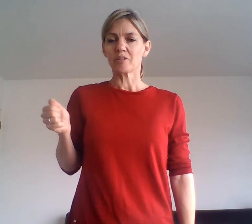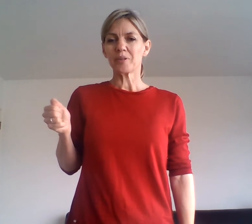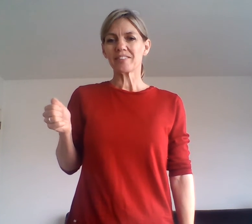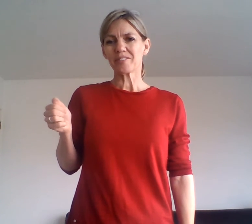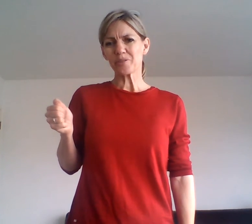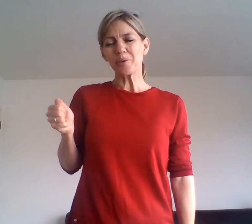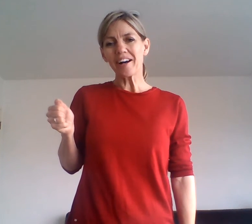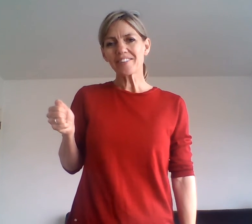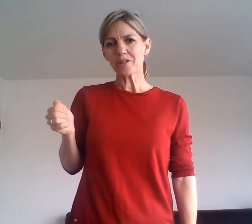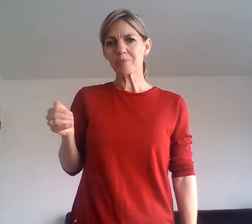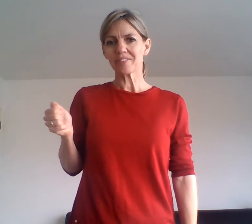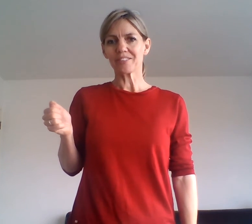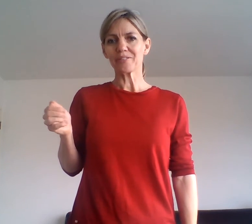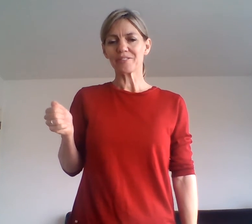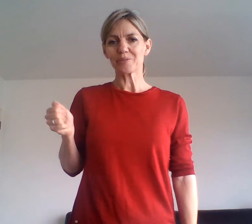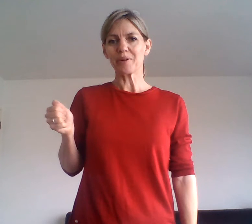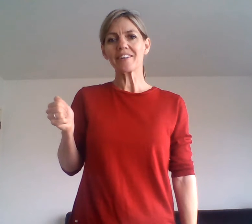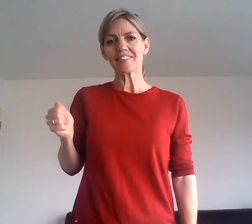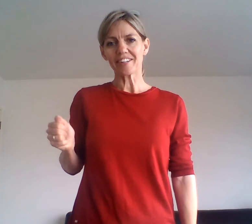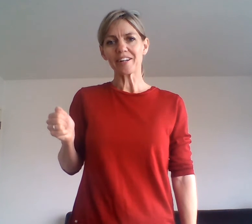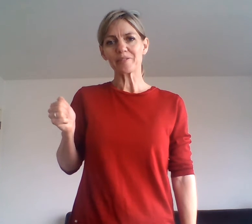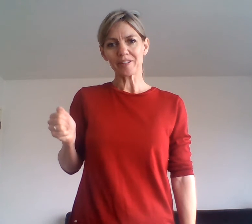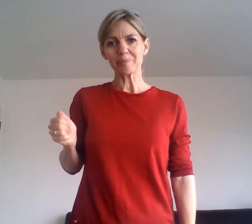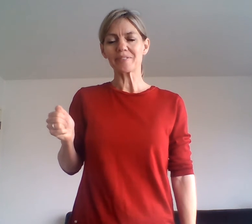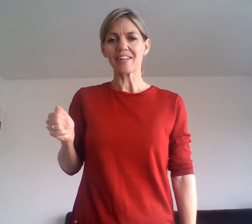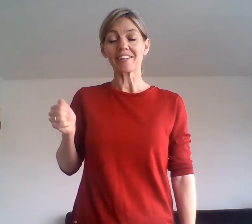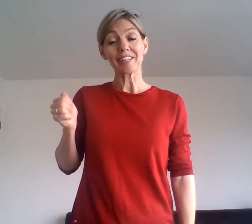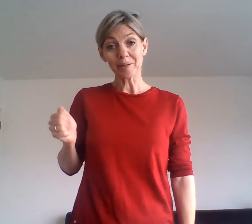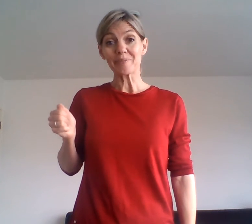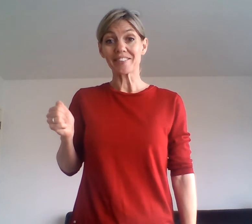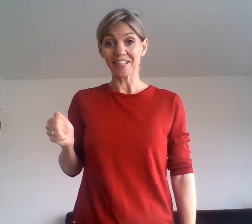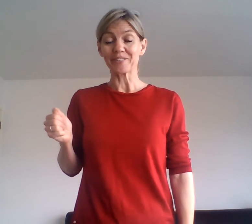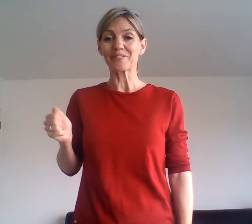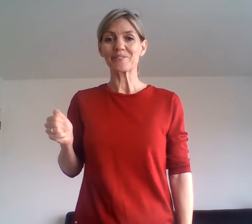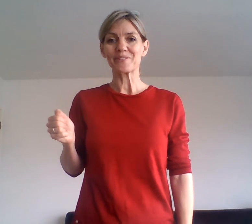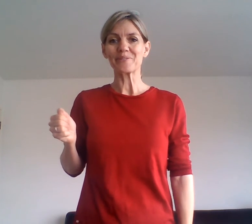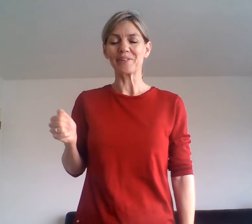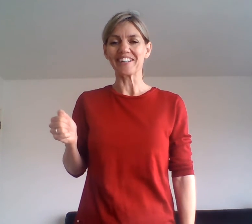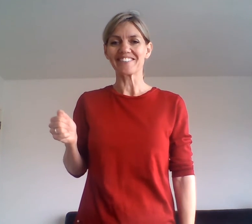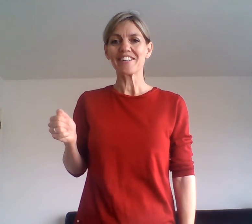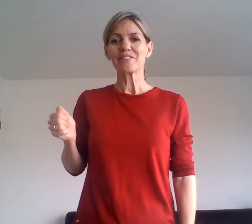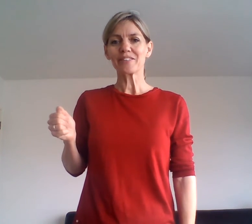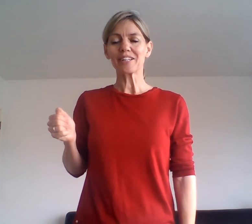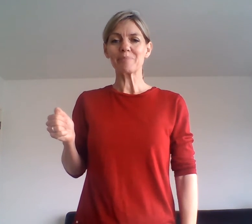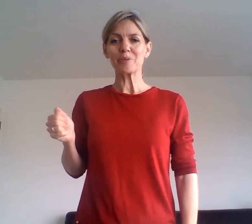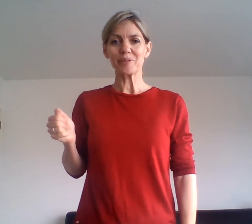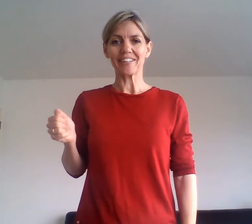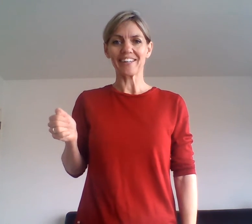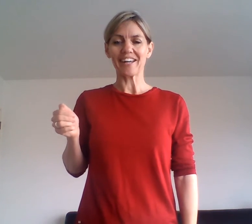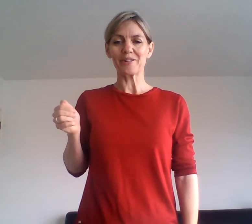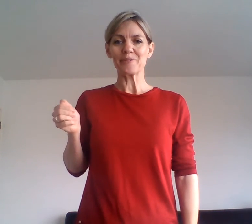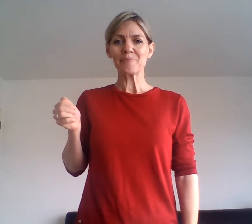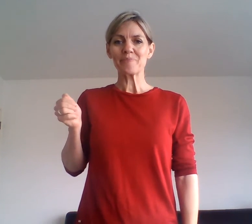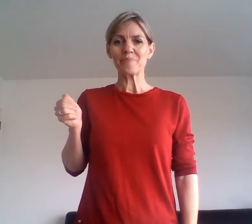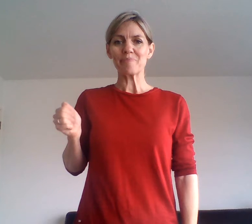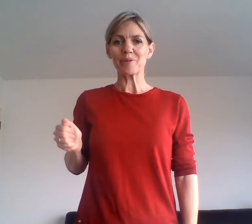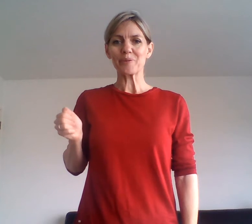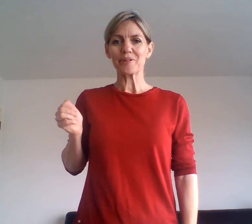squeezes twice, opens and closes twice and kind of comes and comes down twice. So like I'm milking a cow. Milk.